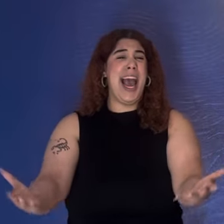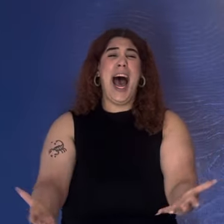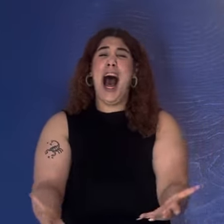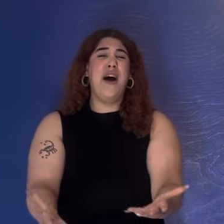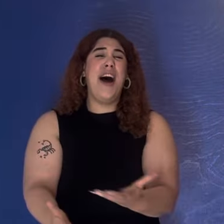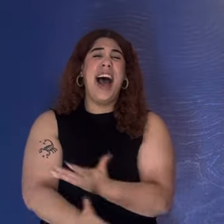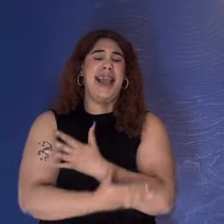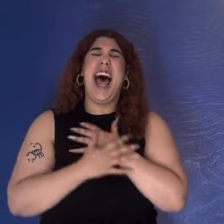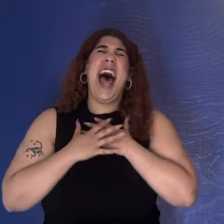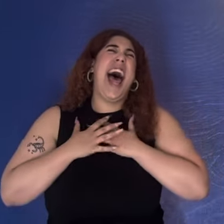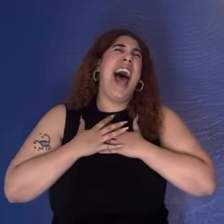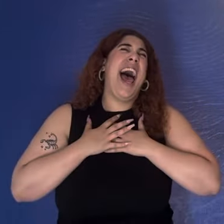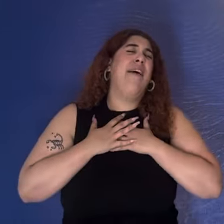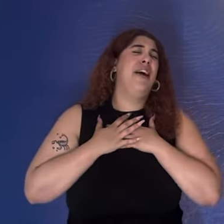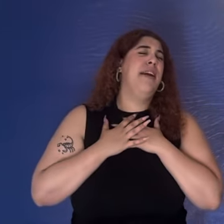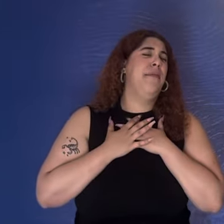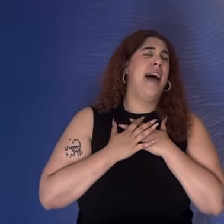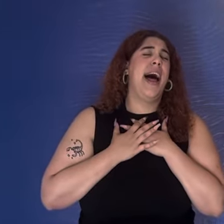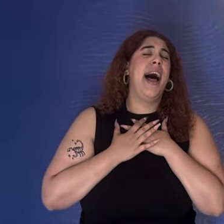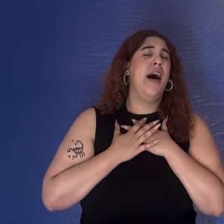you right there And you